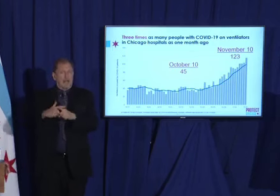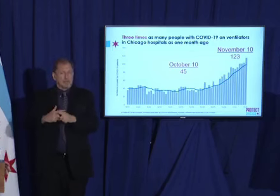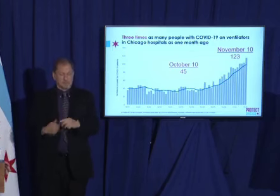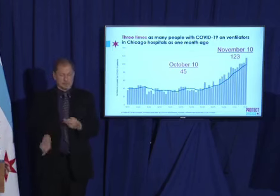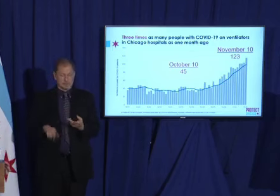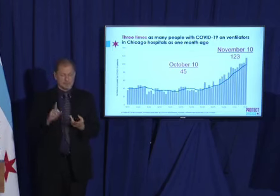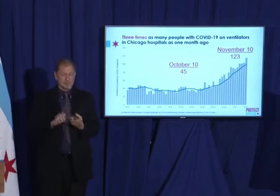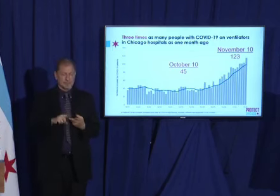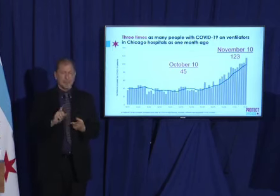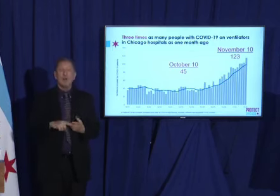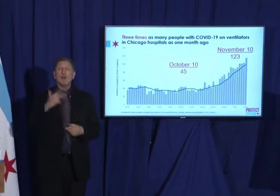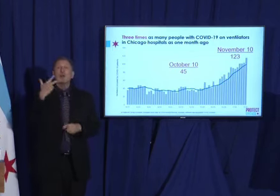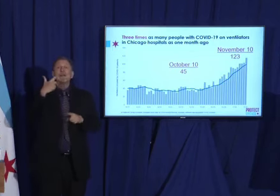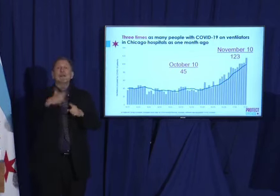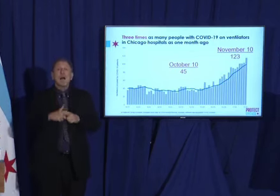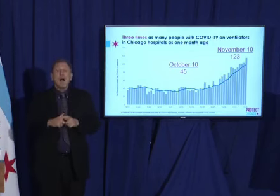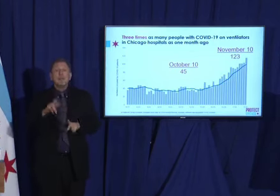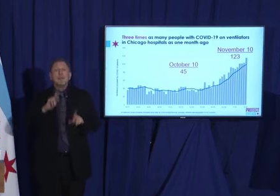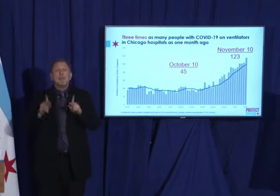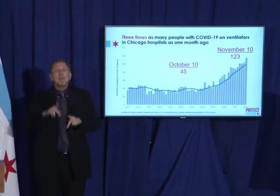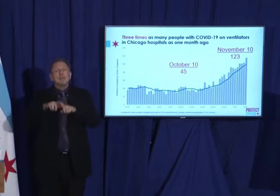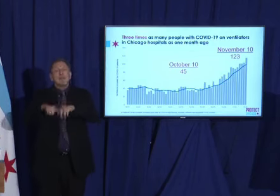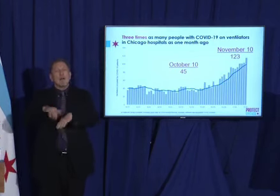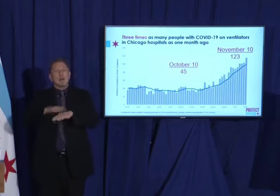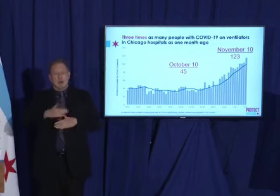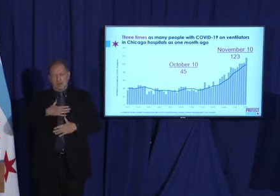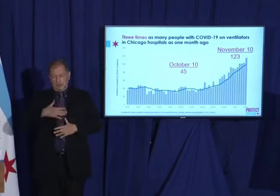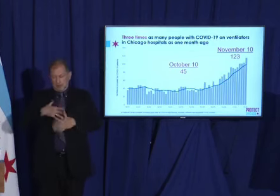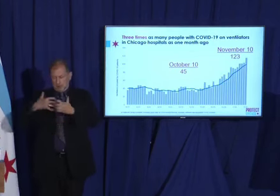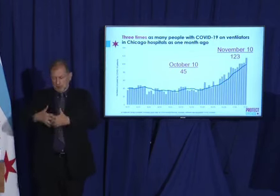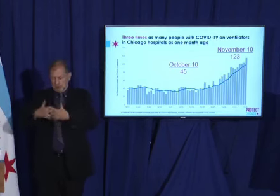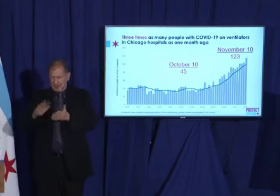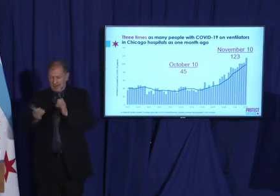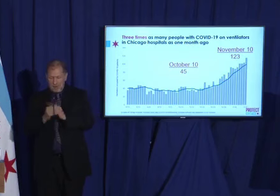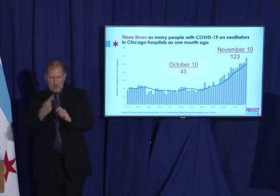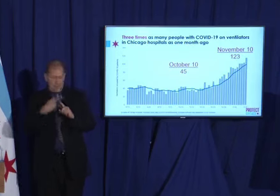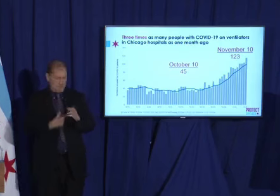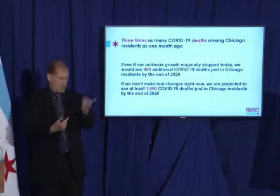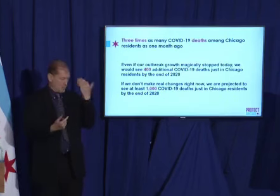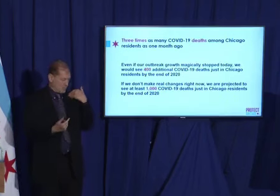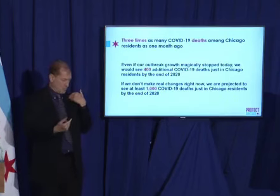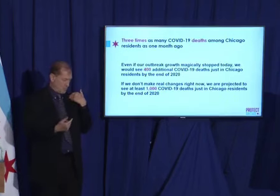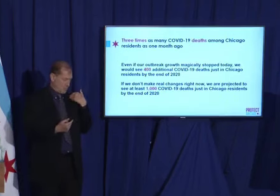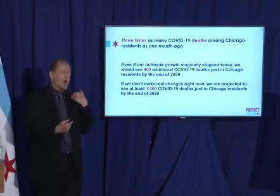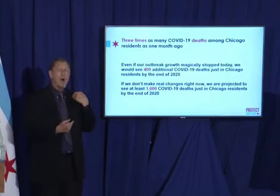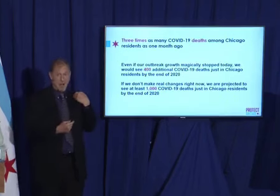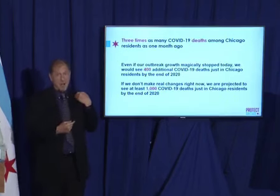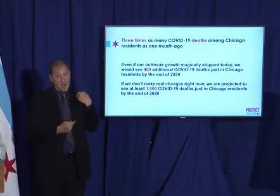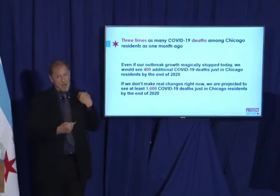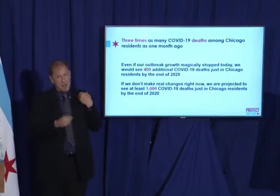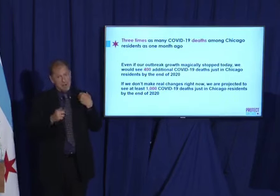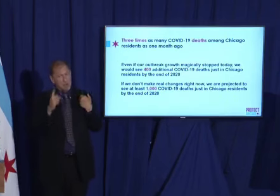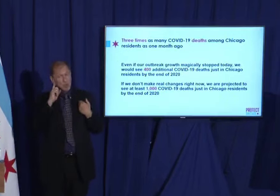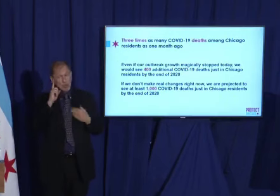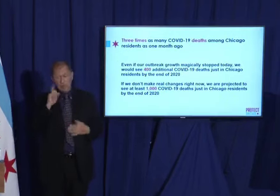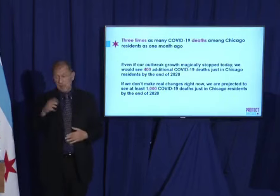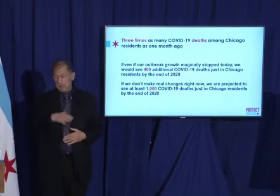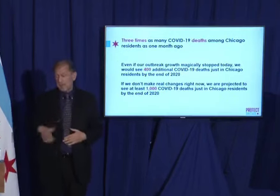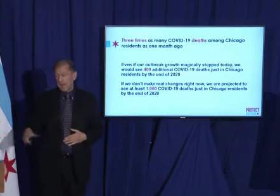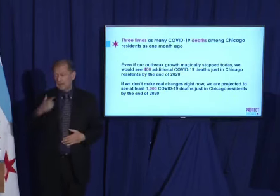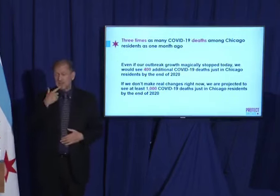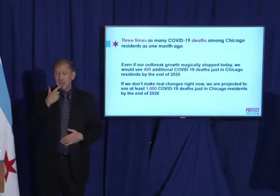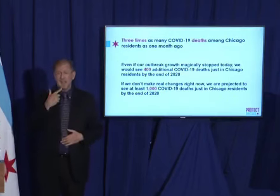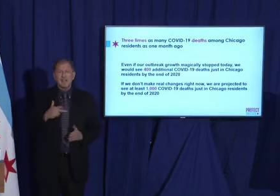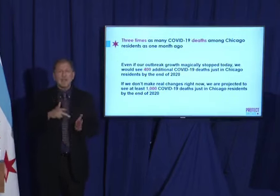ventilators in Chicago hospitals as one month ago. And then as you heard the mayor say, three times as